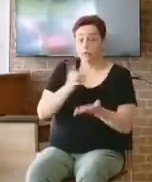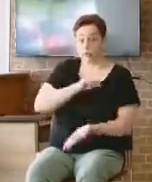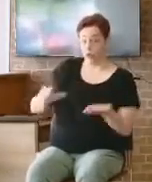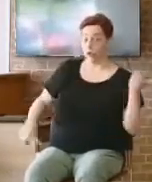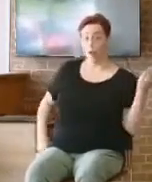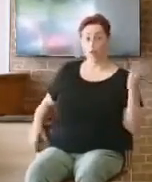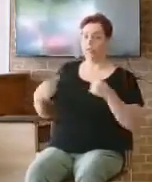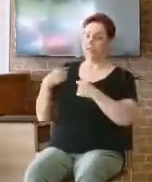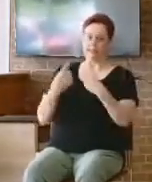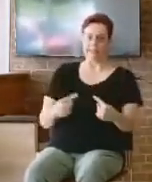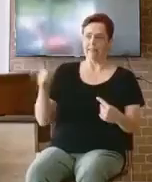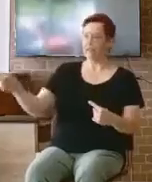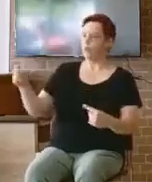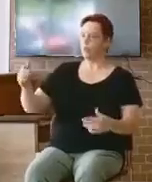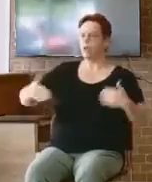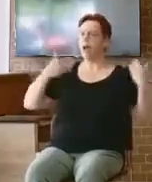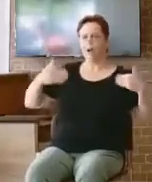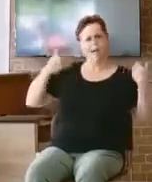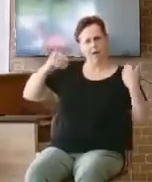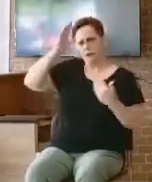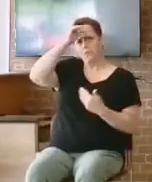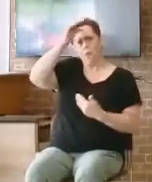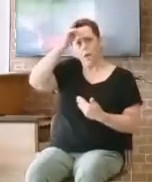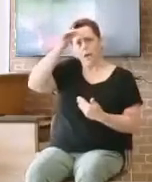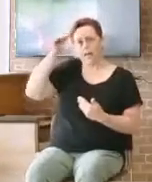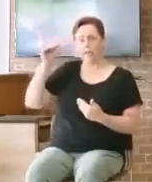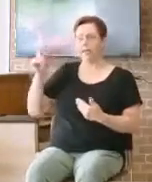He was given to the temple by his mother Hannah.